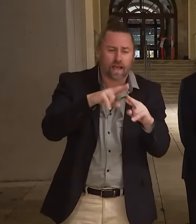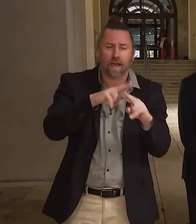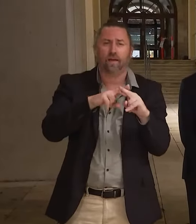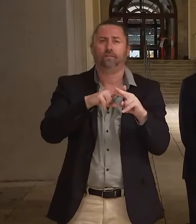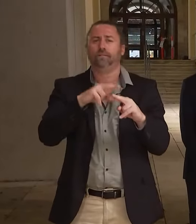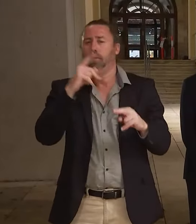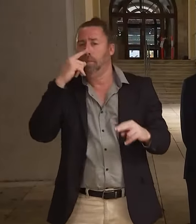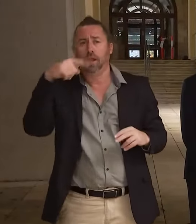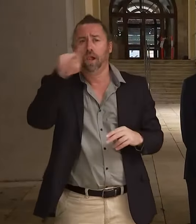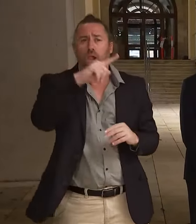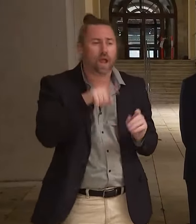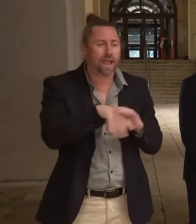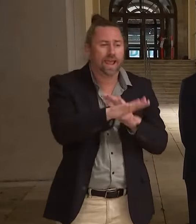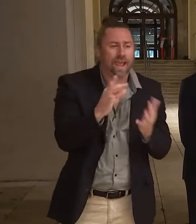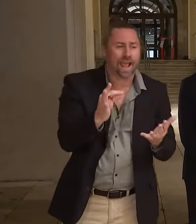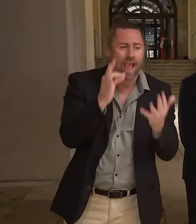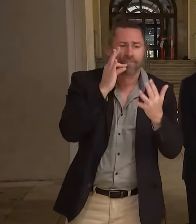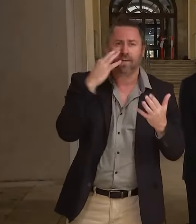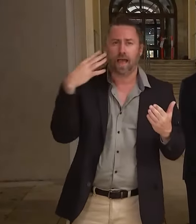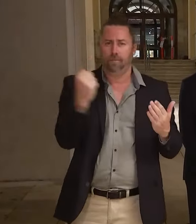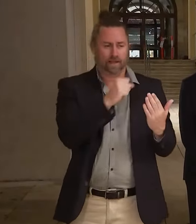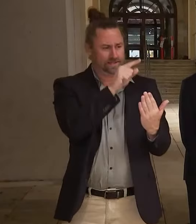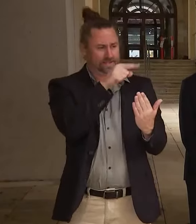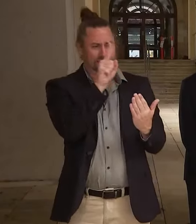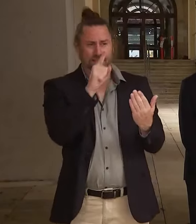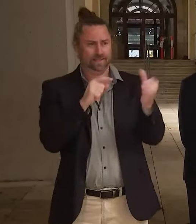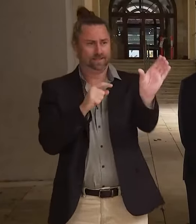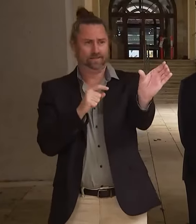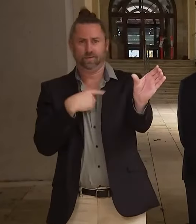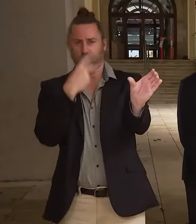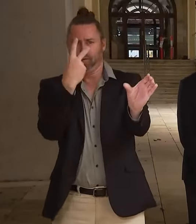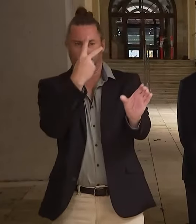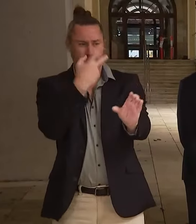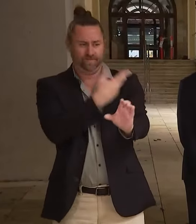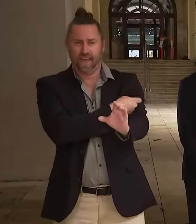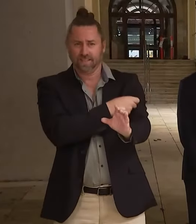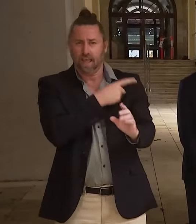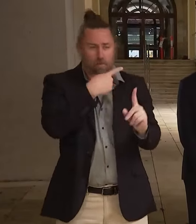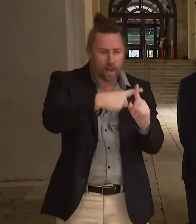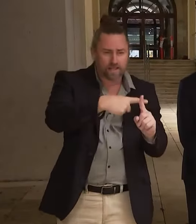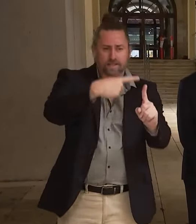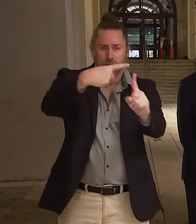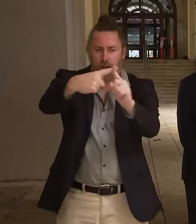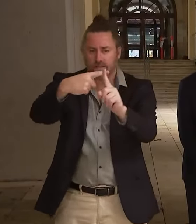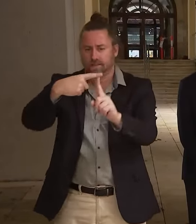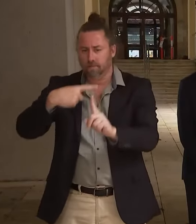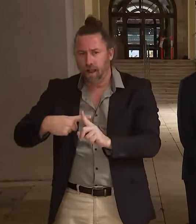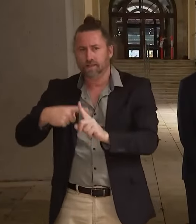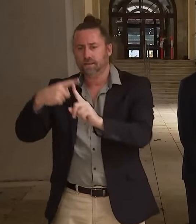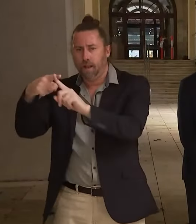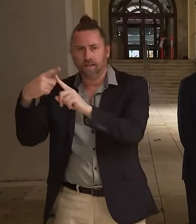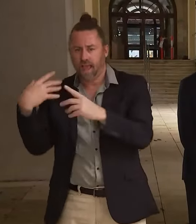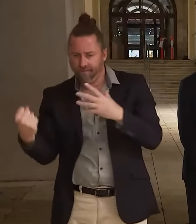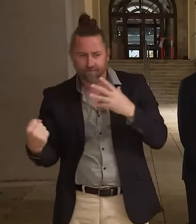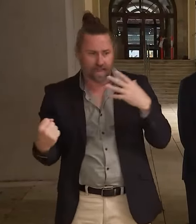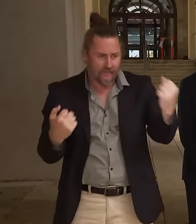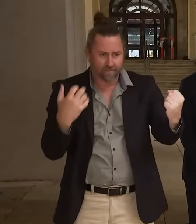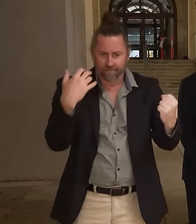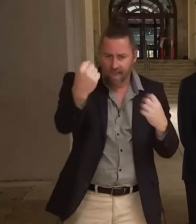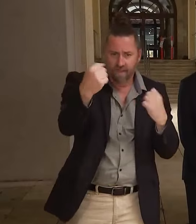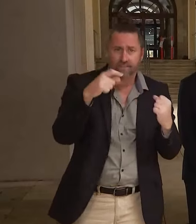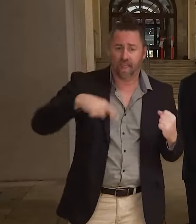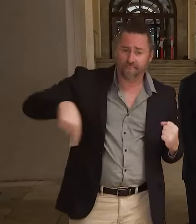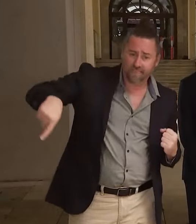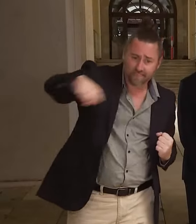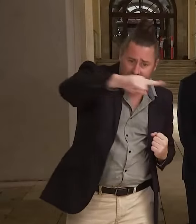consumers and customers. We know that can help. And so all of these things, social distancing, good hygiene, all of those